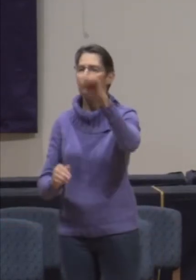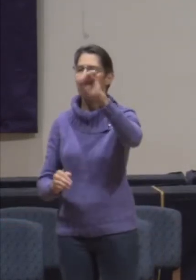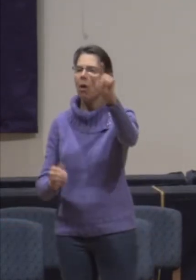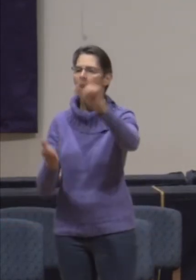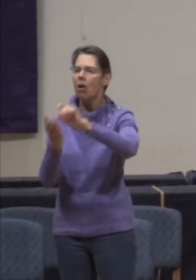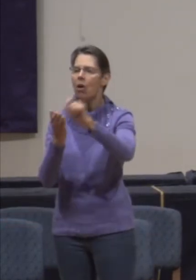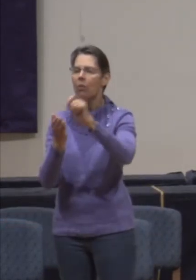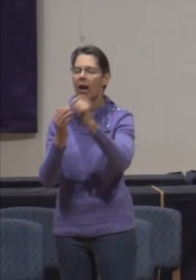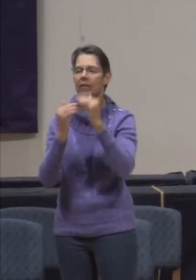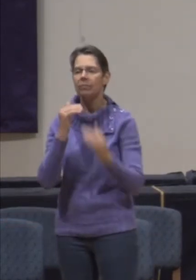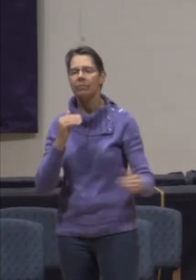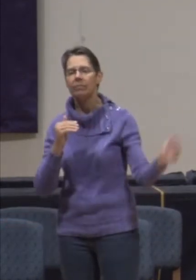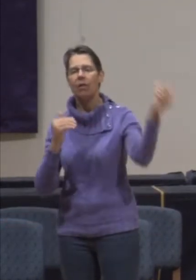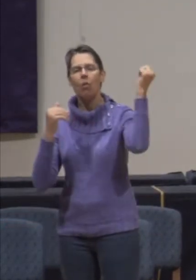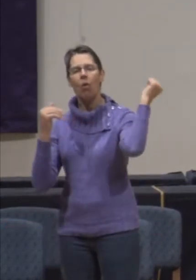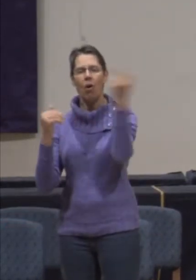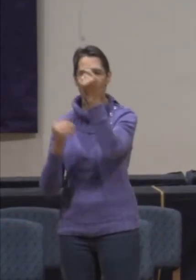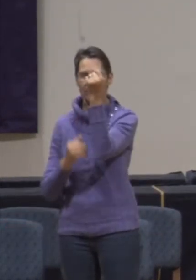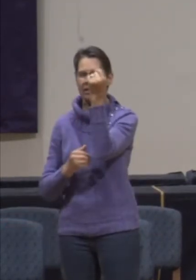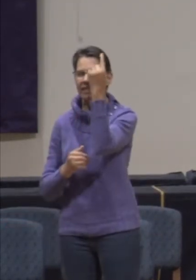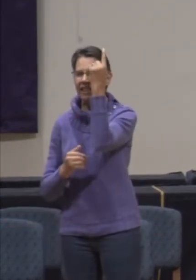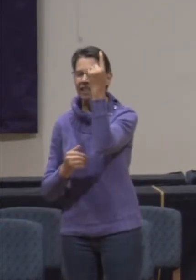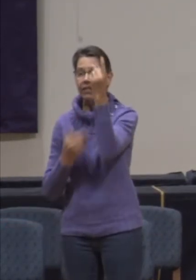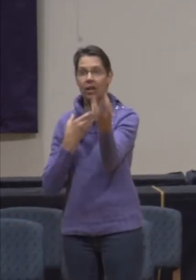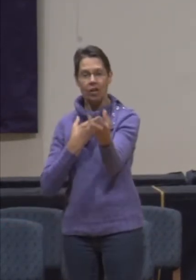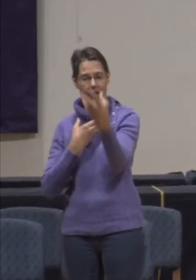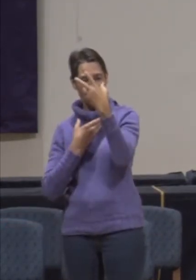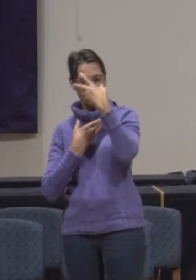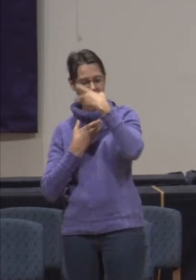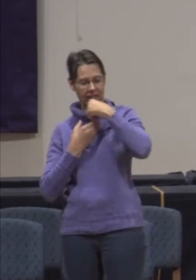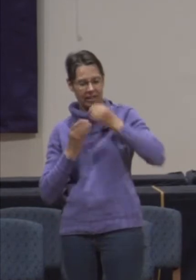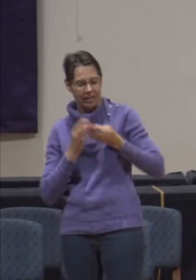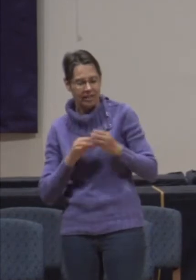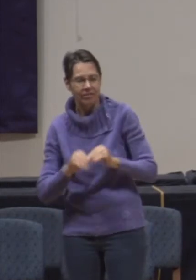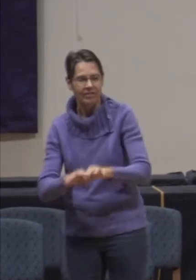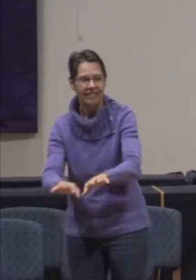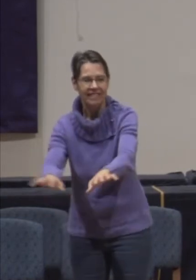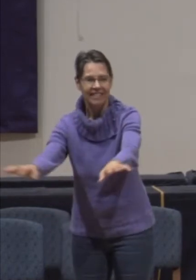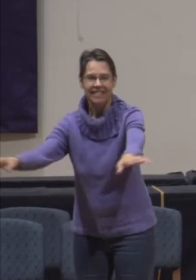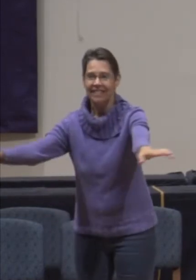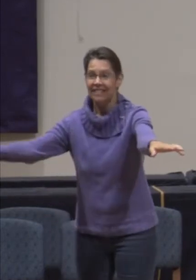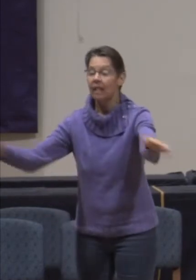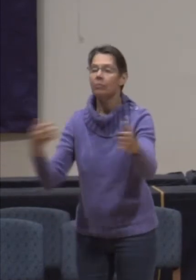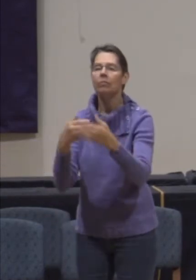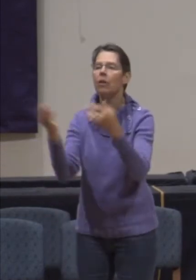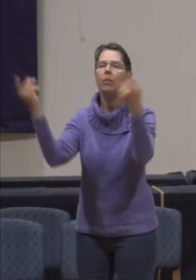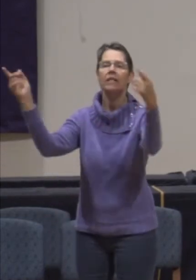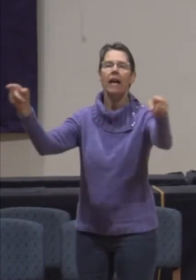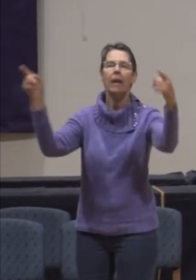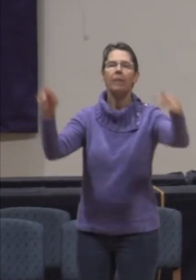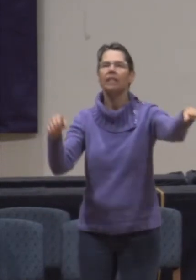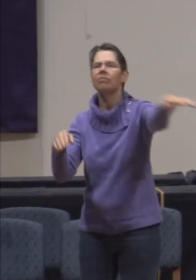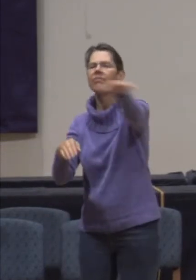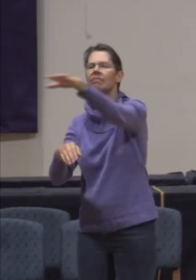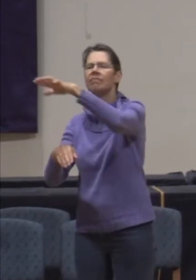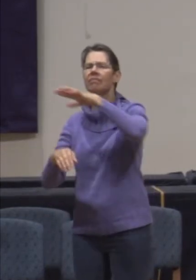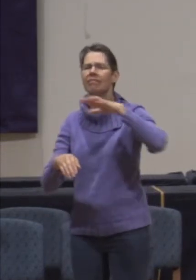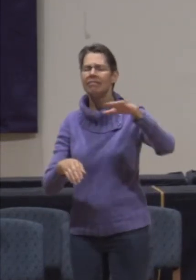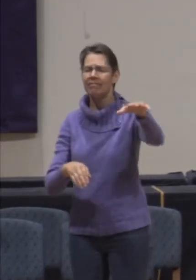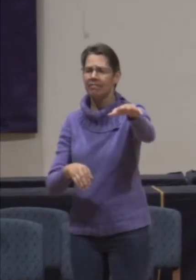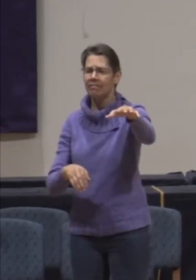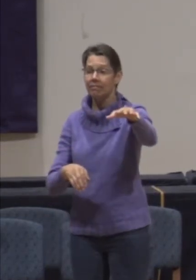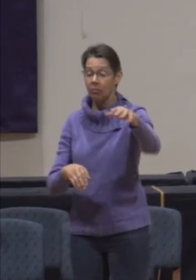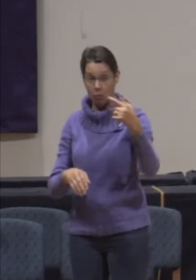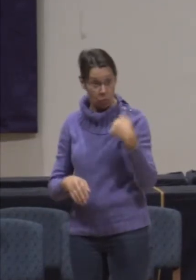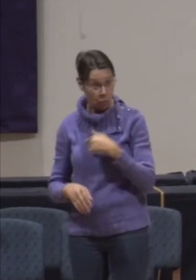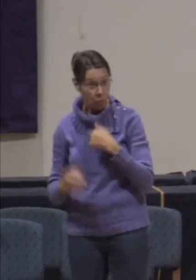us, no matter what is happening outside of us. Do we desire that deep peace? And might it be that we now have time to cultivate it?